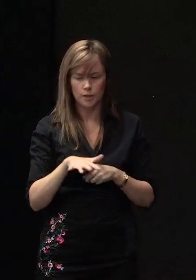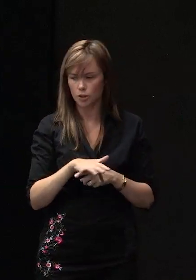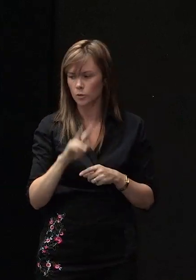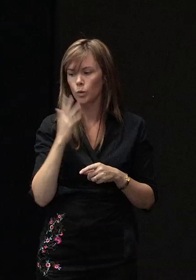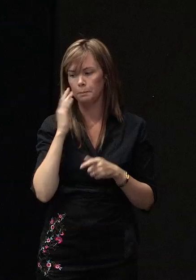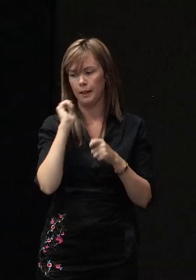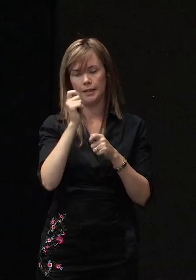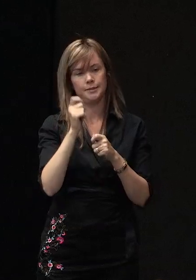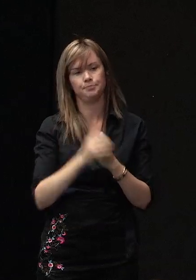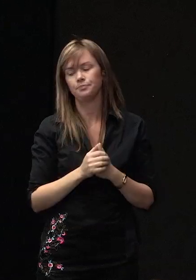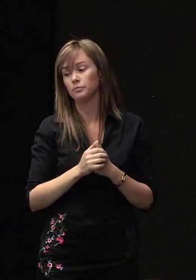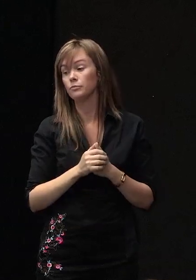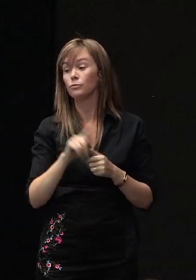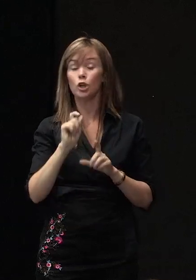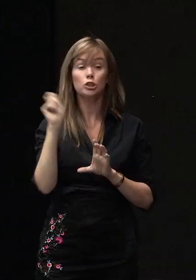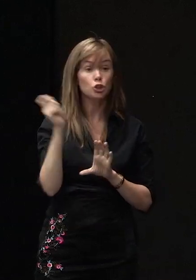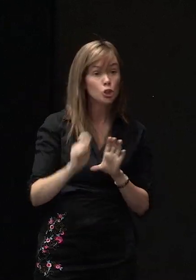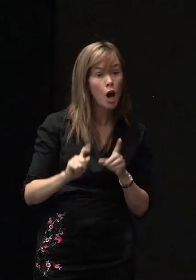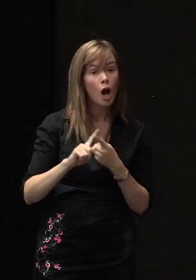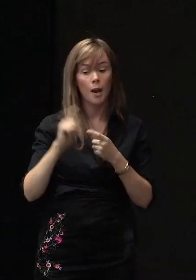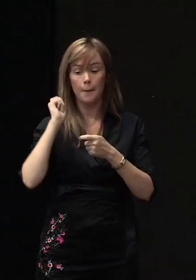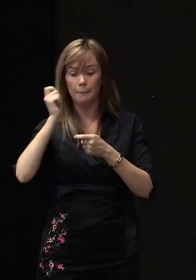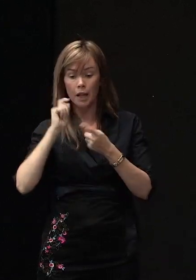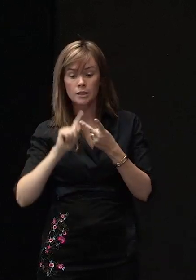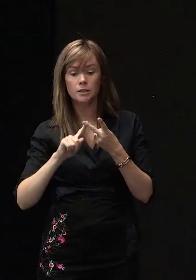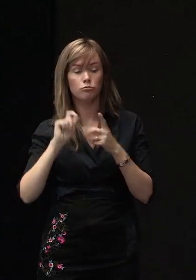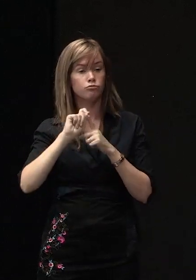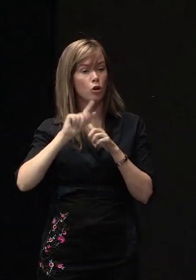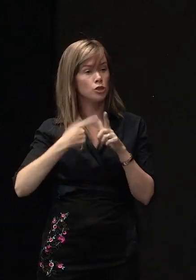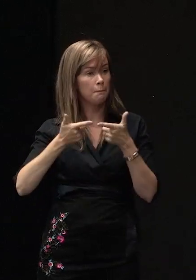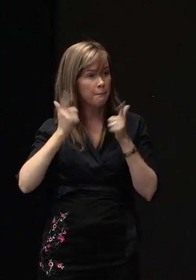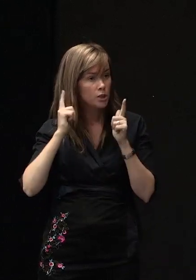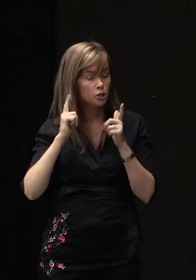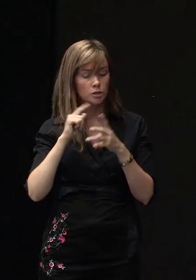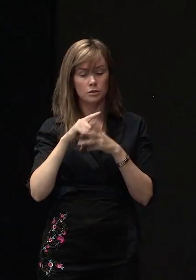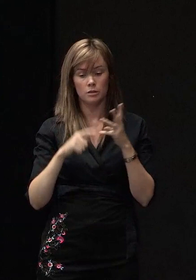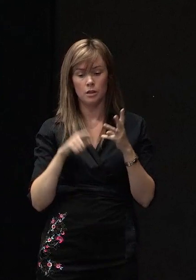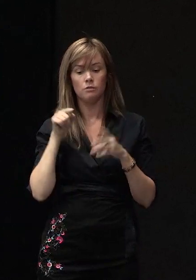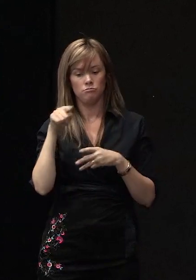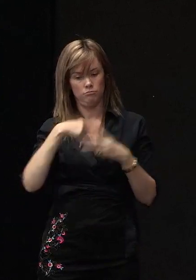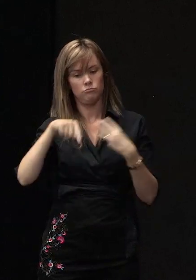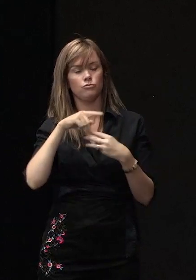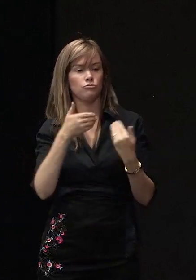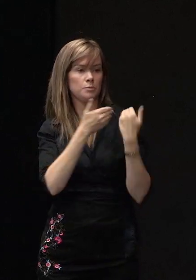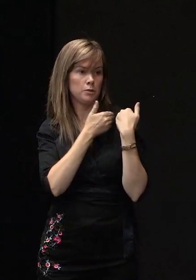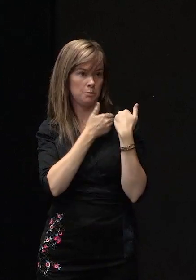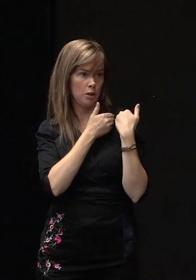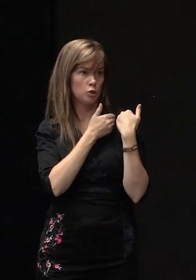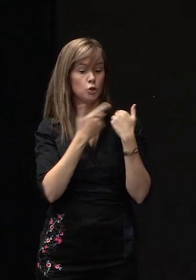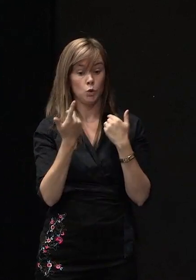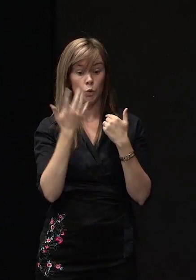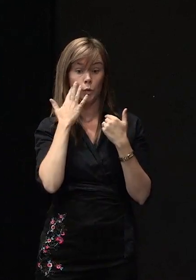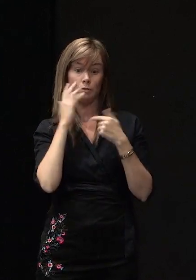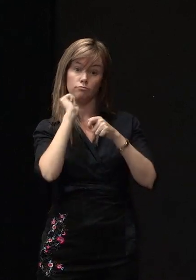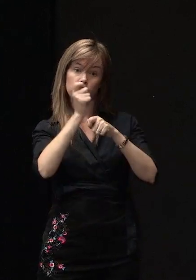So, designers, builders, your project management office are responsible for making sure that the work complies with the